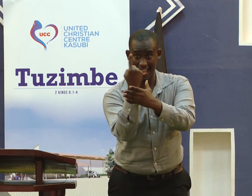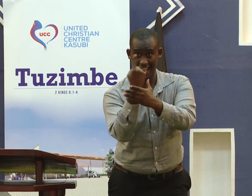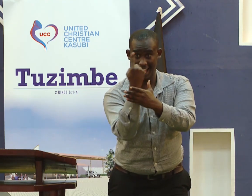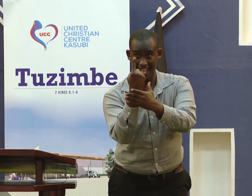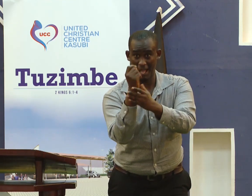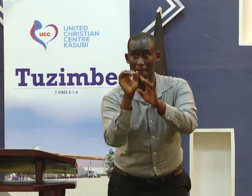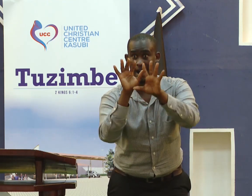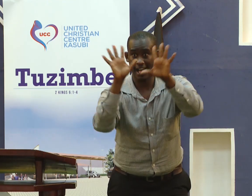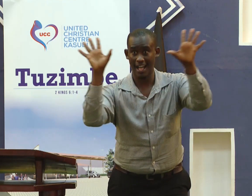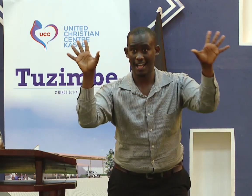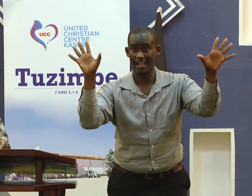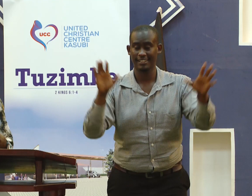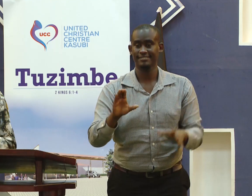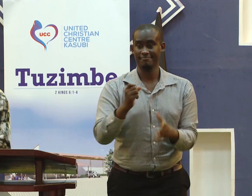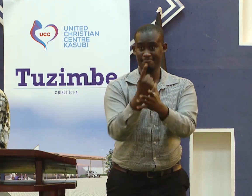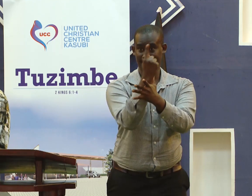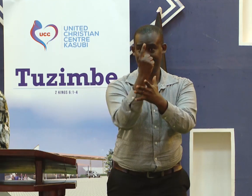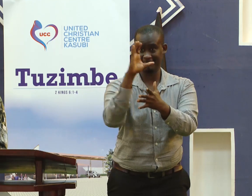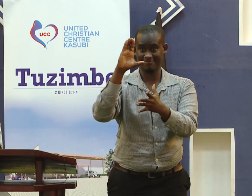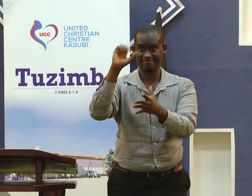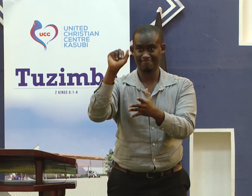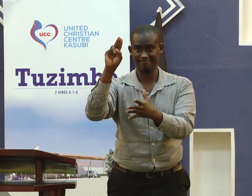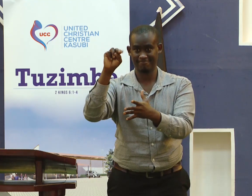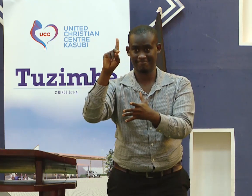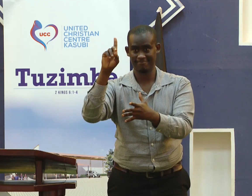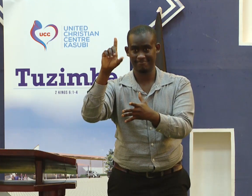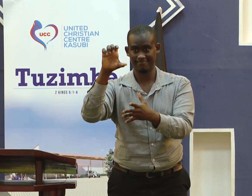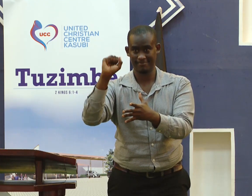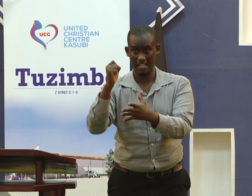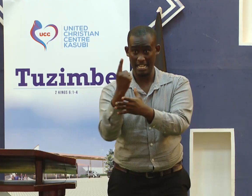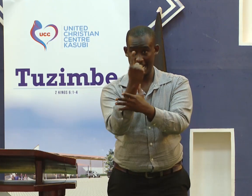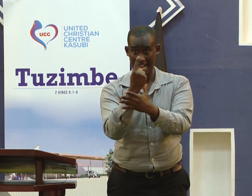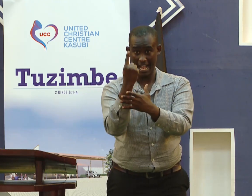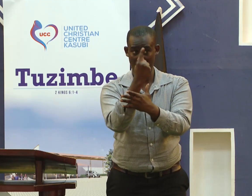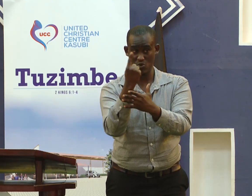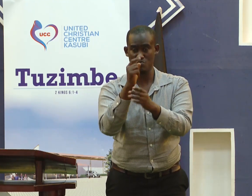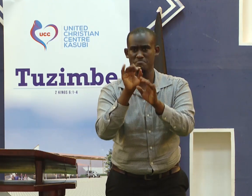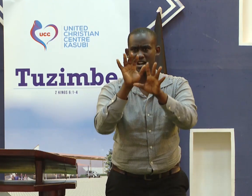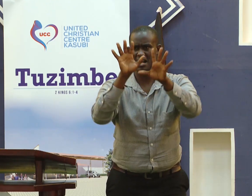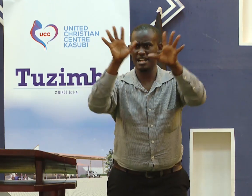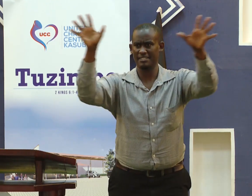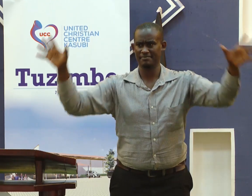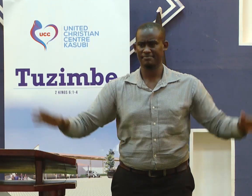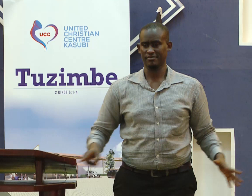He said that be dressed ready for service and keep your lamps burning.